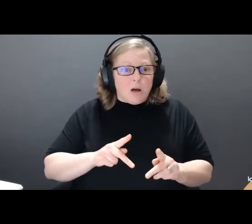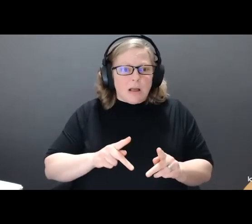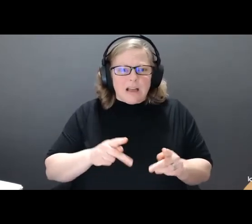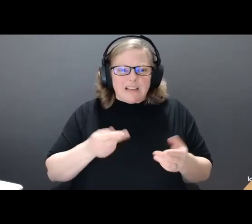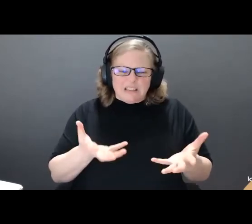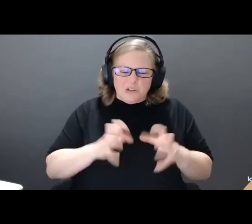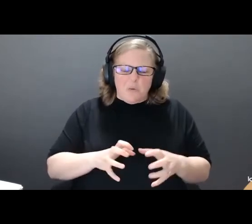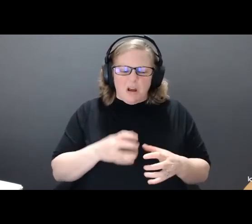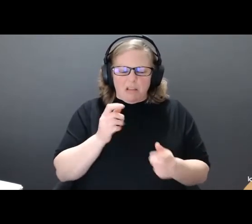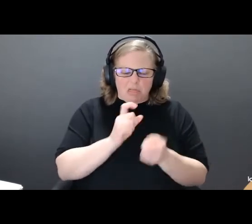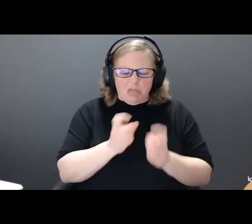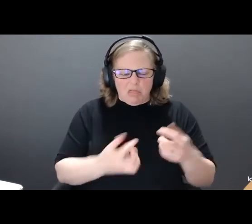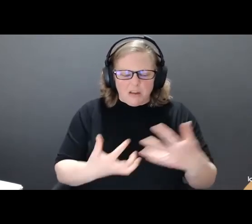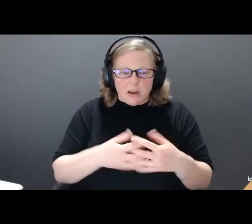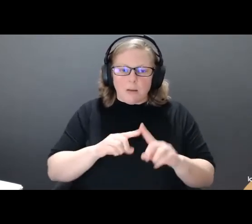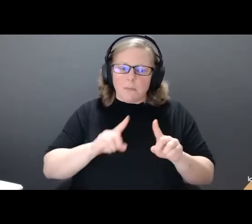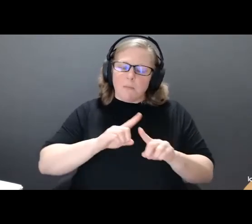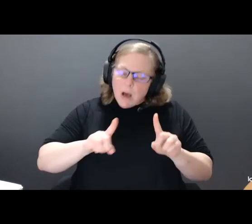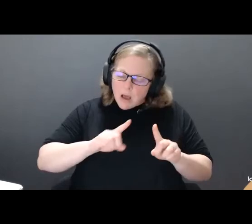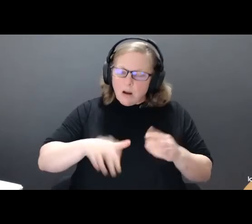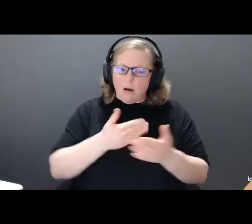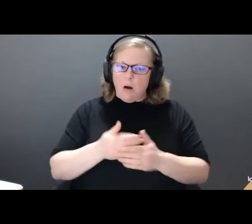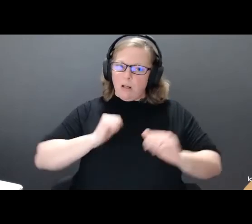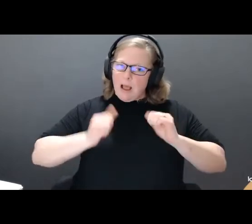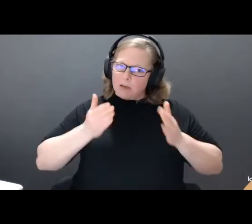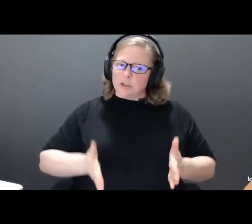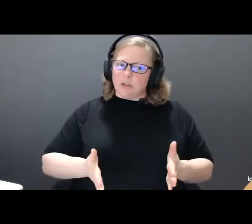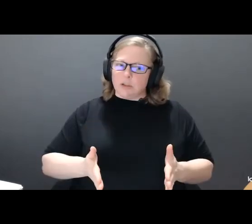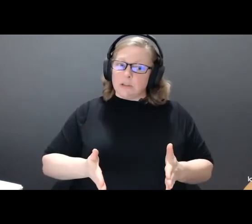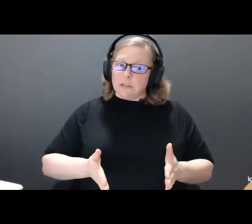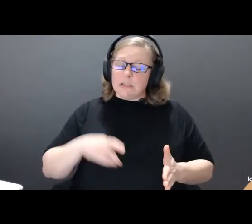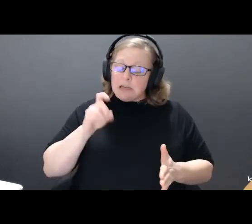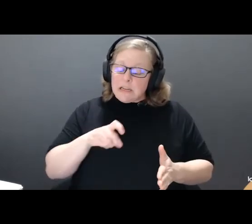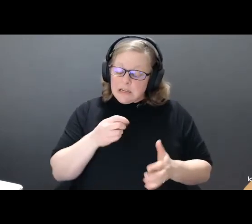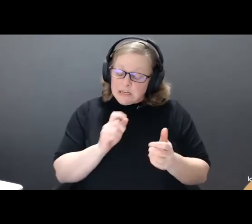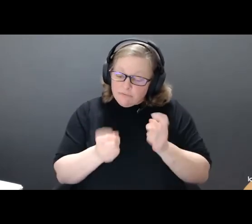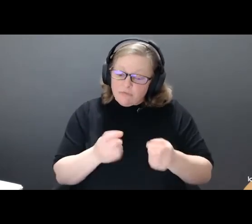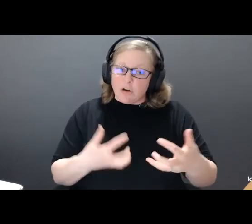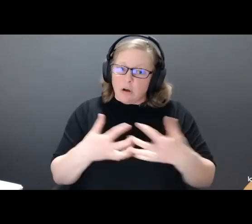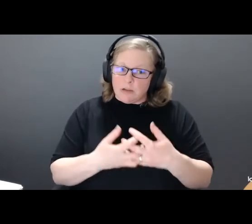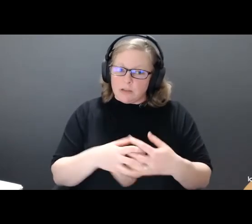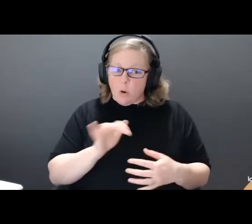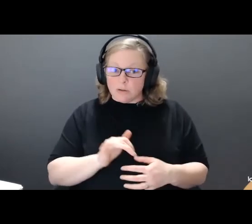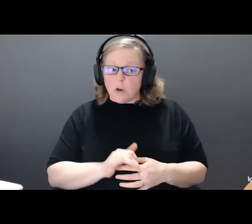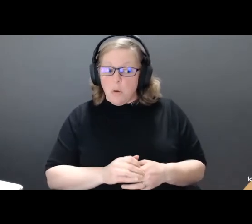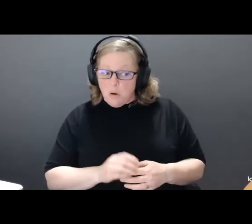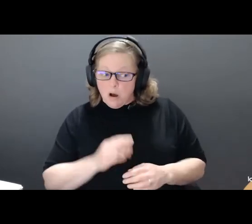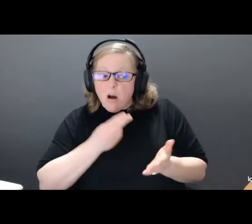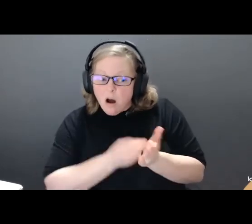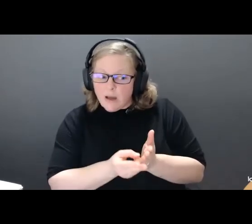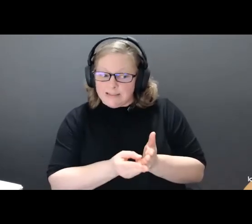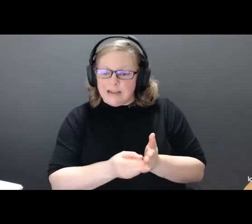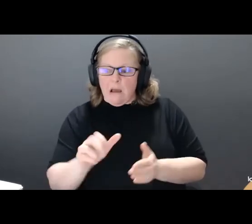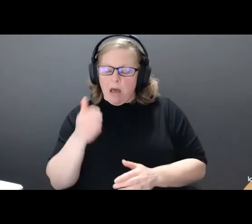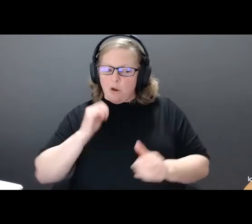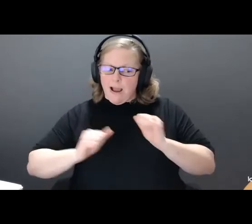have needs that need to be accommodated. And in truth, I was not the most high maintenance actor in that production. My disability